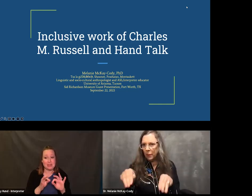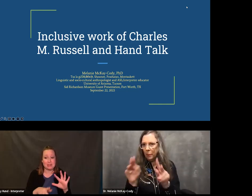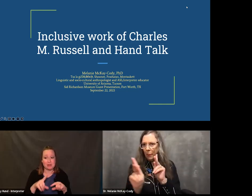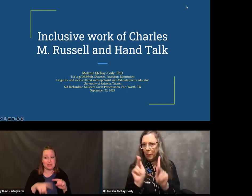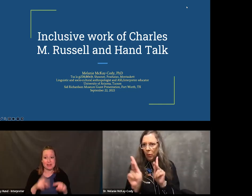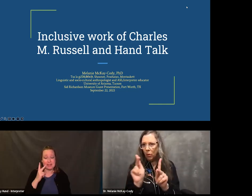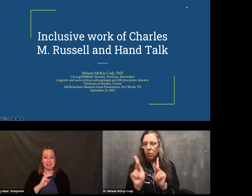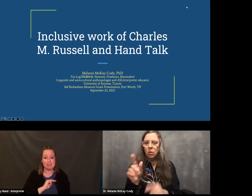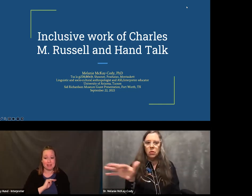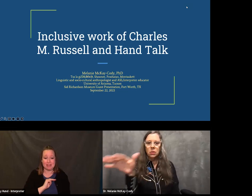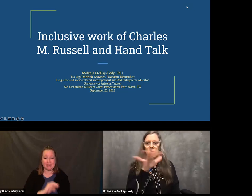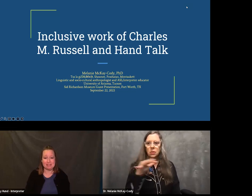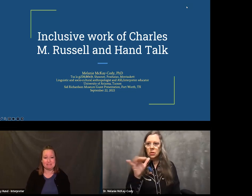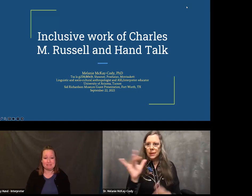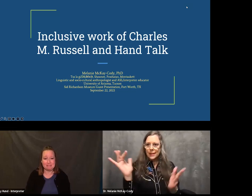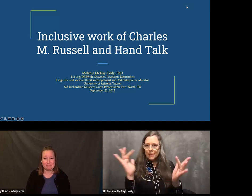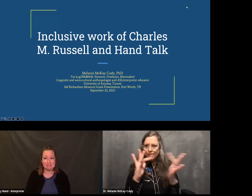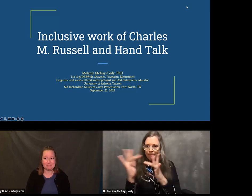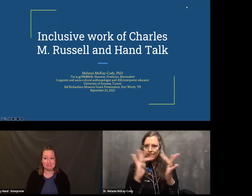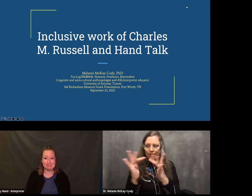The interpreter cannot see Melanie.